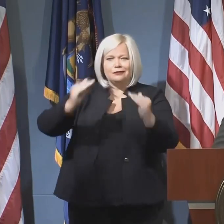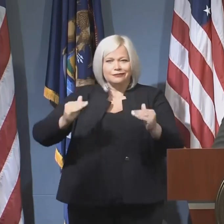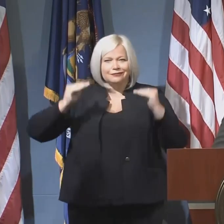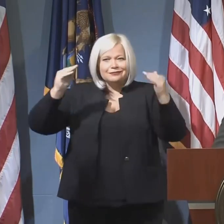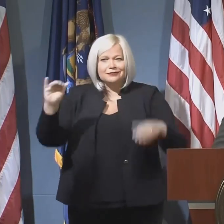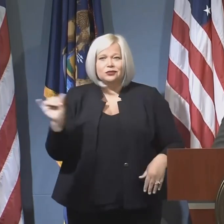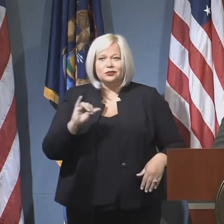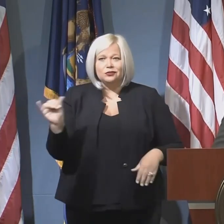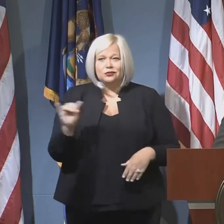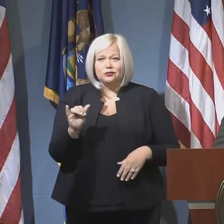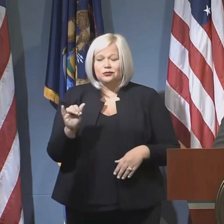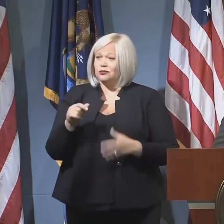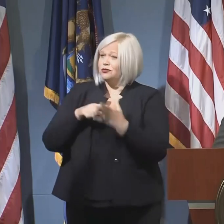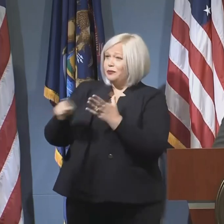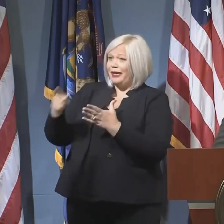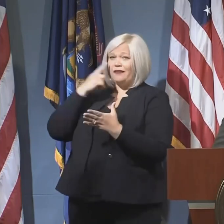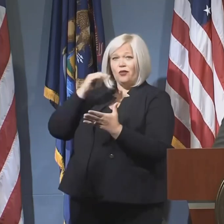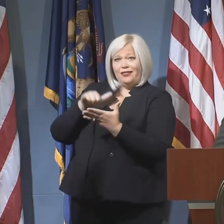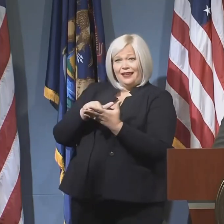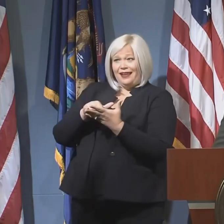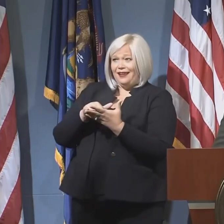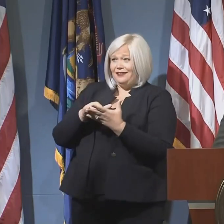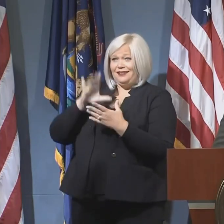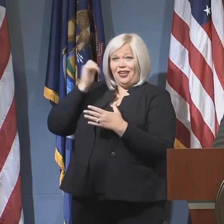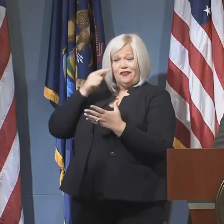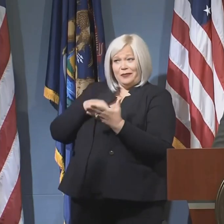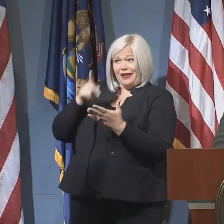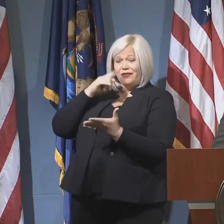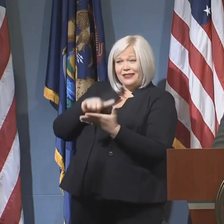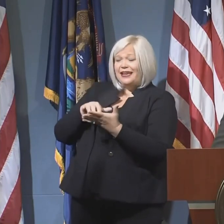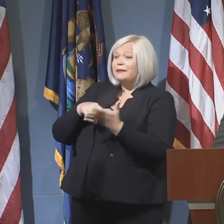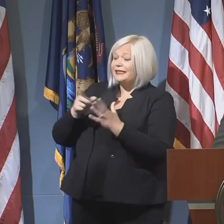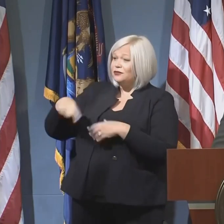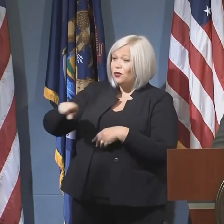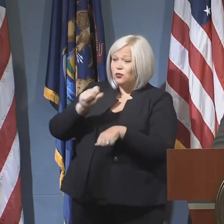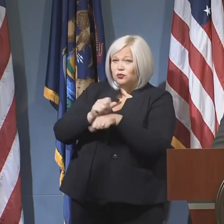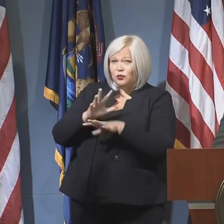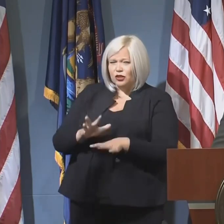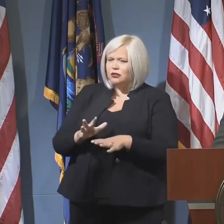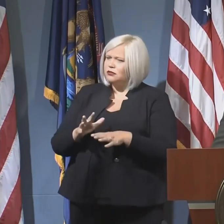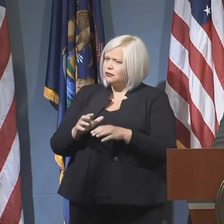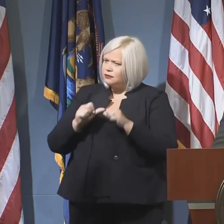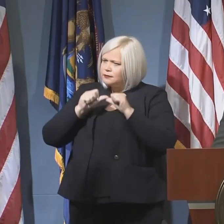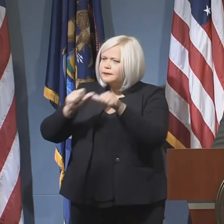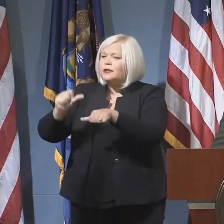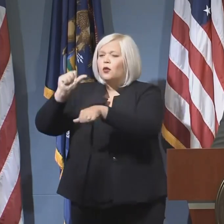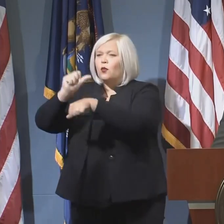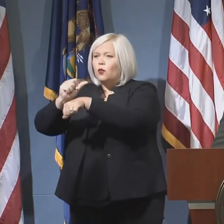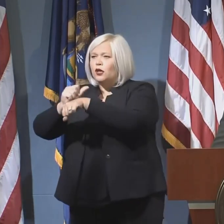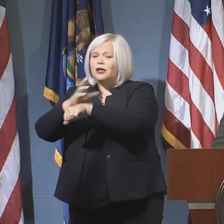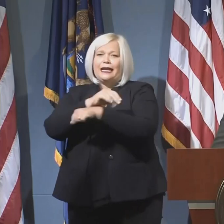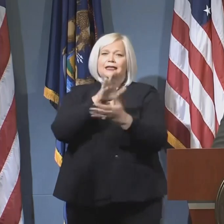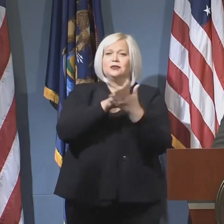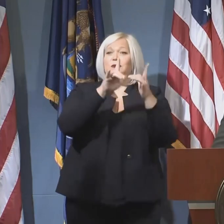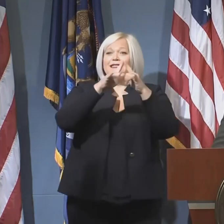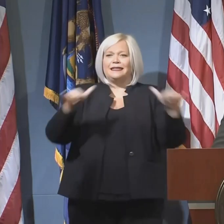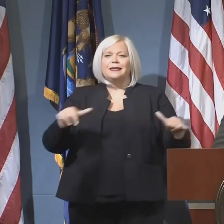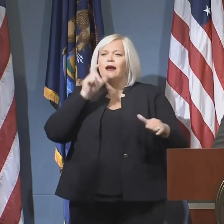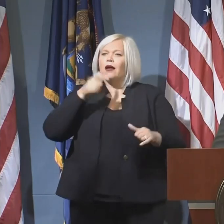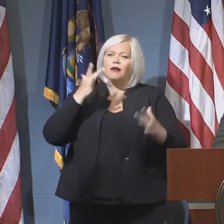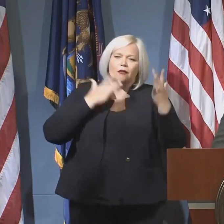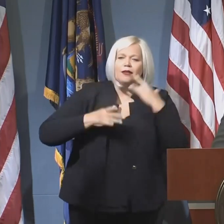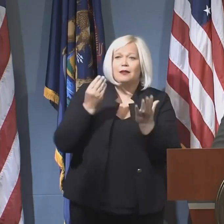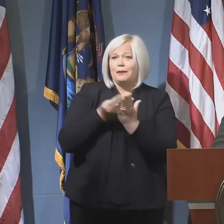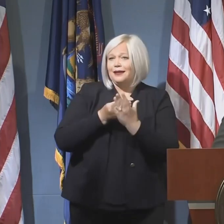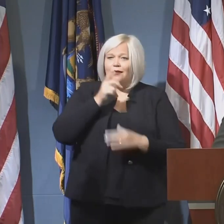covering the cost of tuition, the program rewards our hardworking employees so that they can be on the job and back at school at the same time.